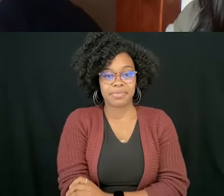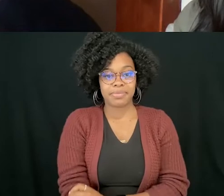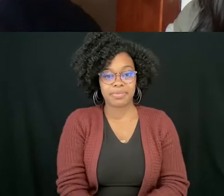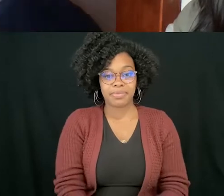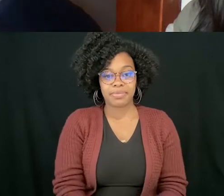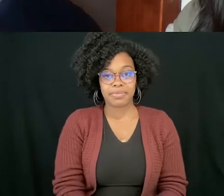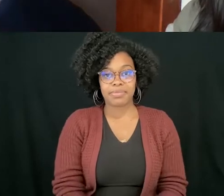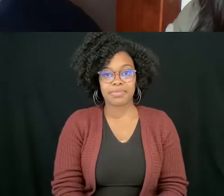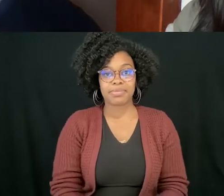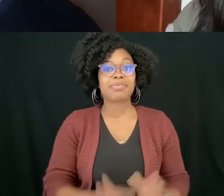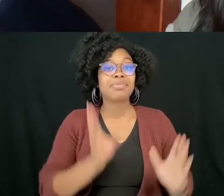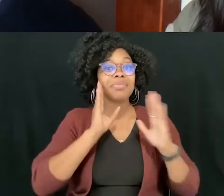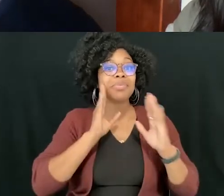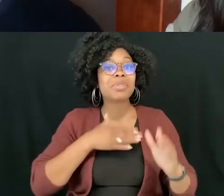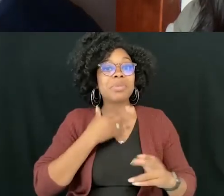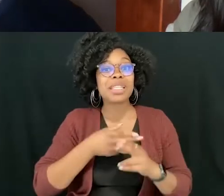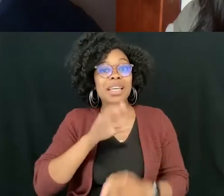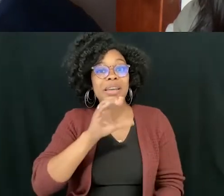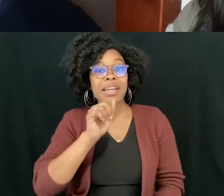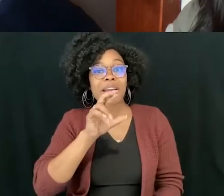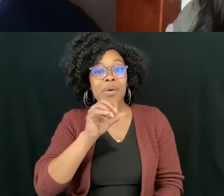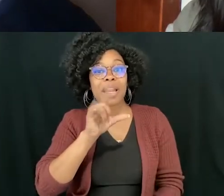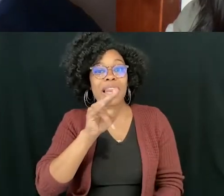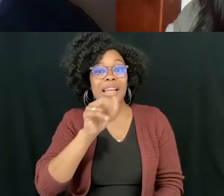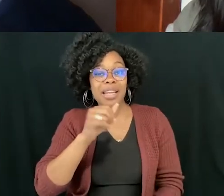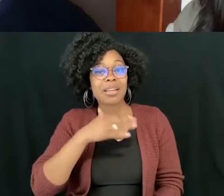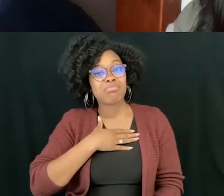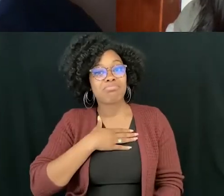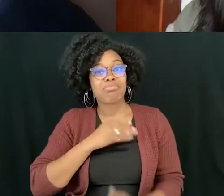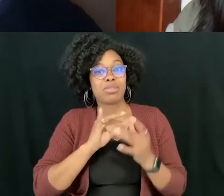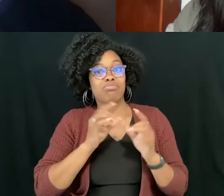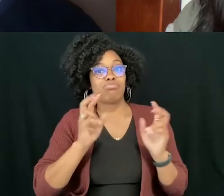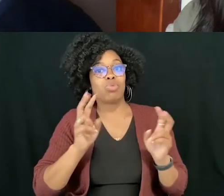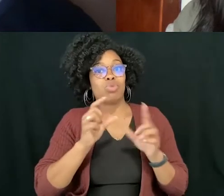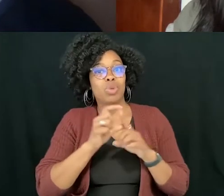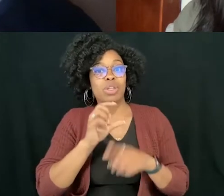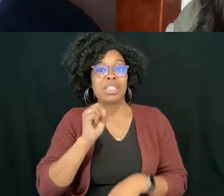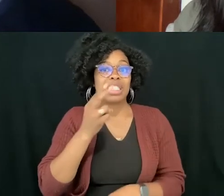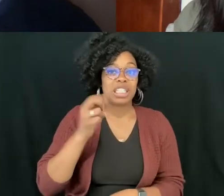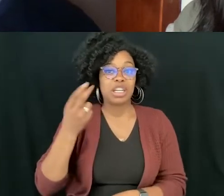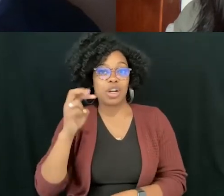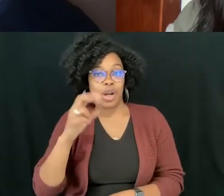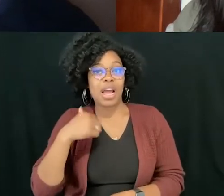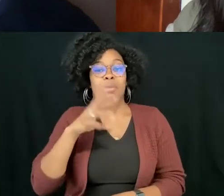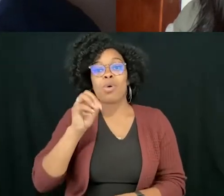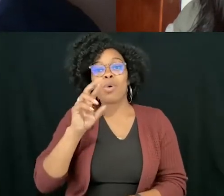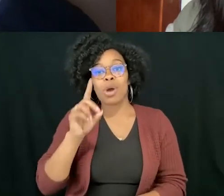Hi, my name is Carolina, my pronouns are she, her, and I'm Word Up's assistant general coordinator and events manager. I'm a Colombian-American